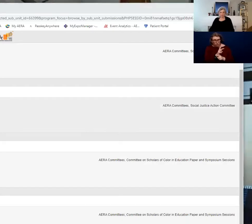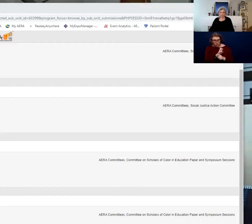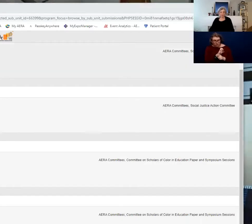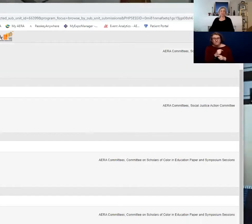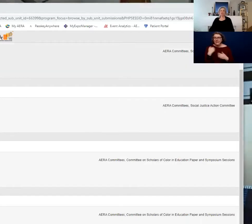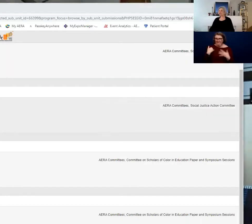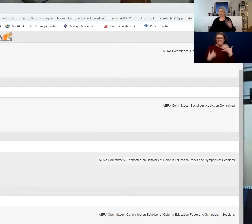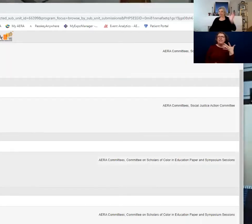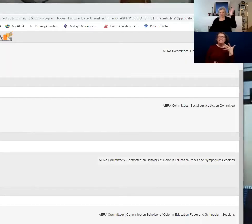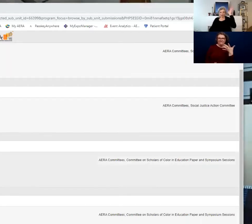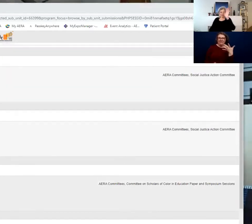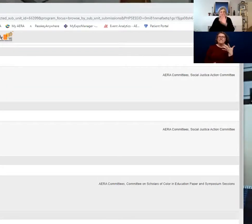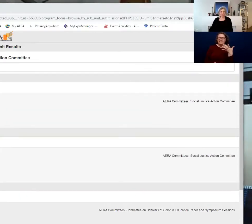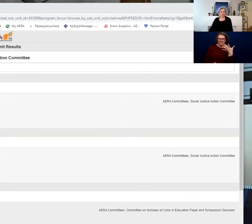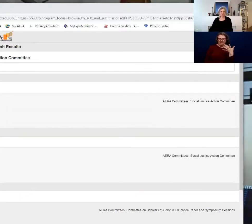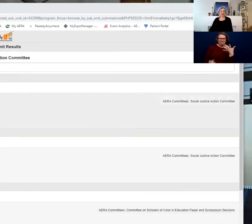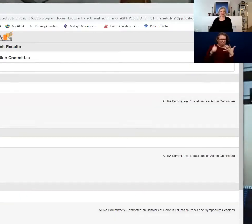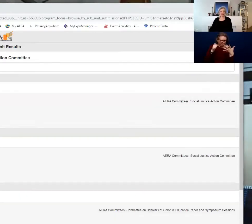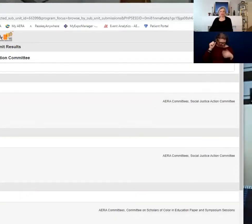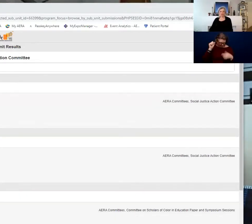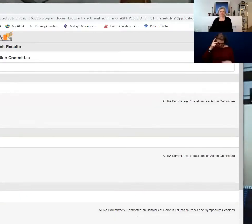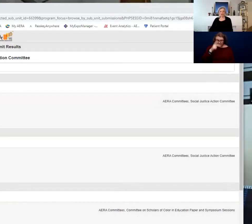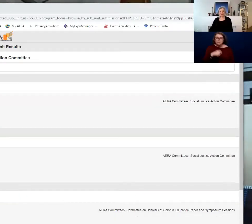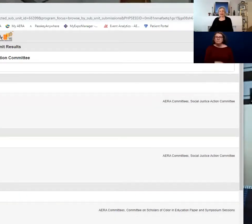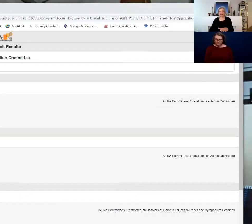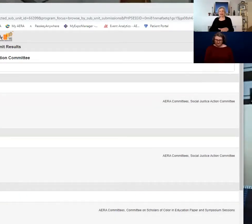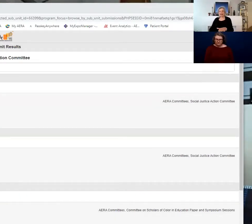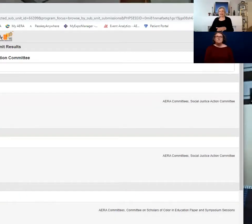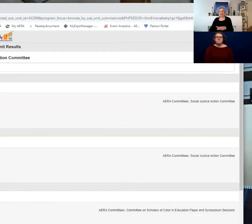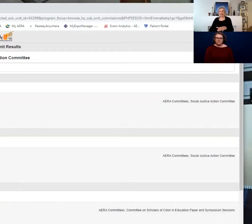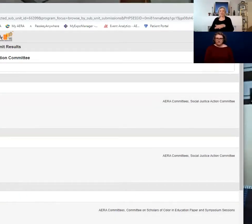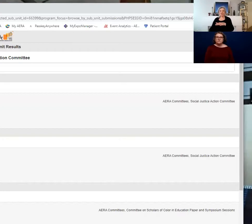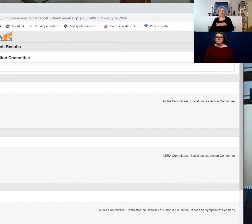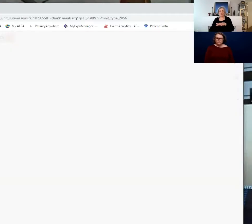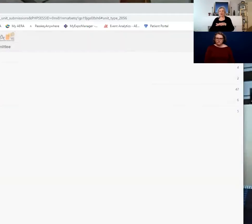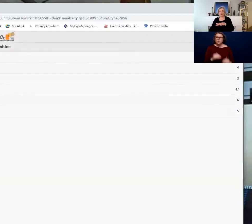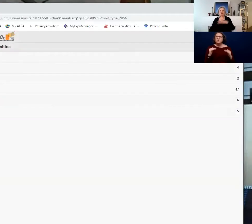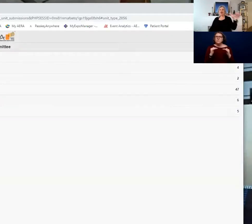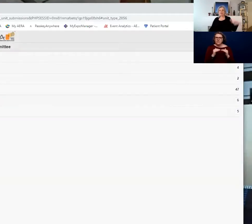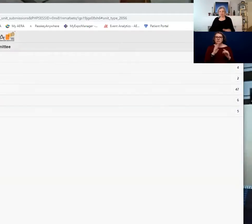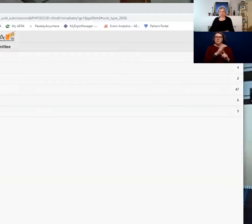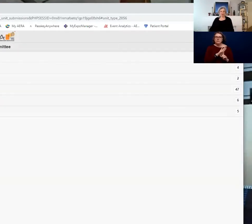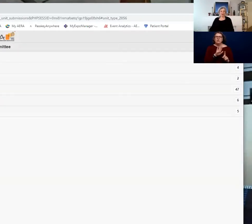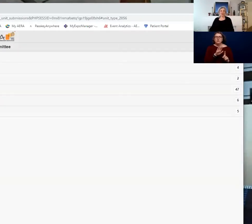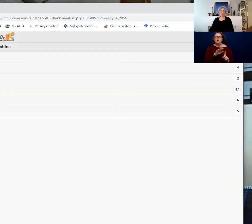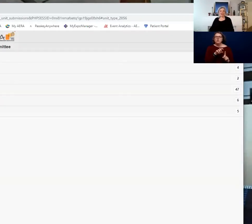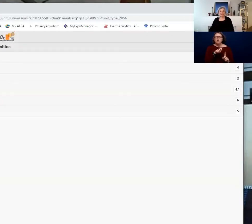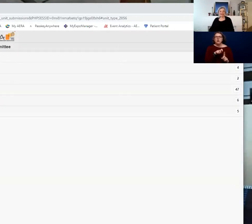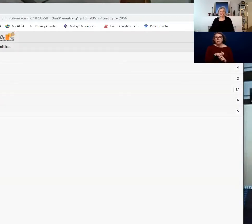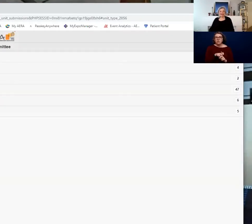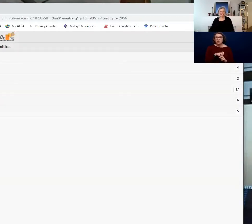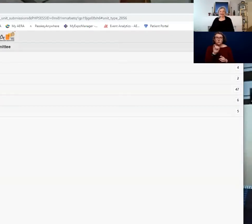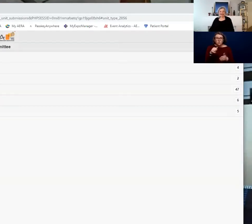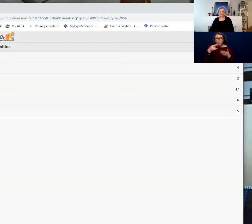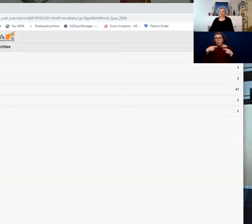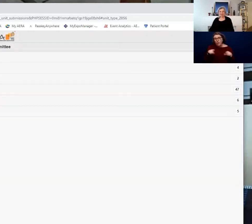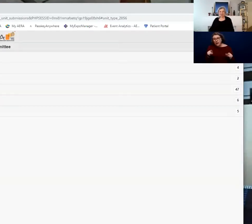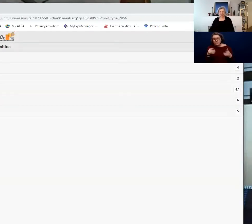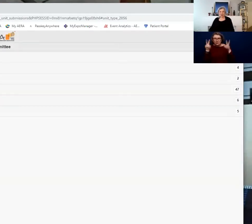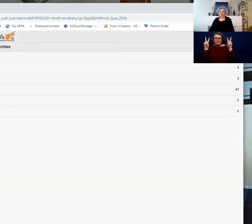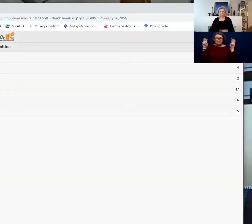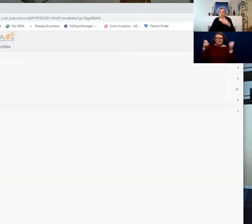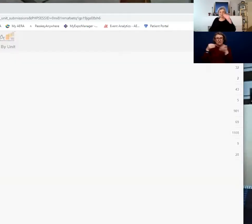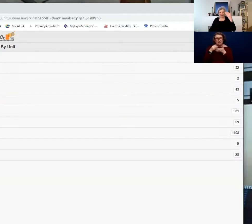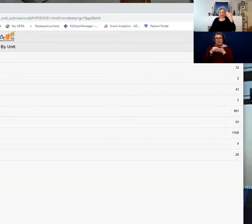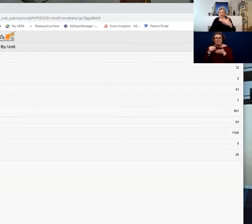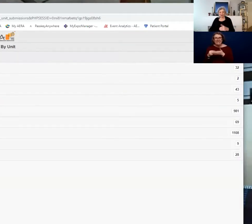five. They have five, they've used the allocation. And in this shopping mode, if we can